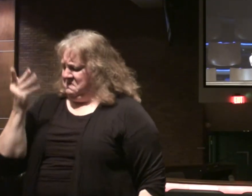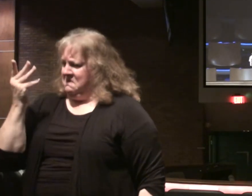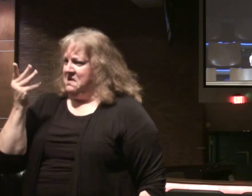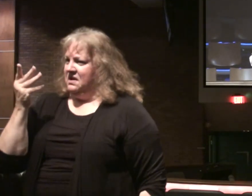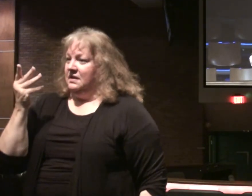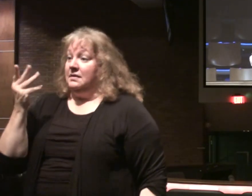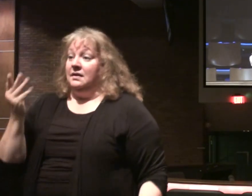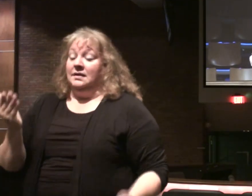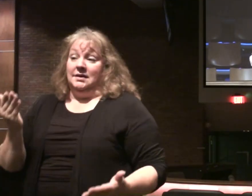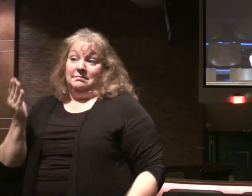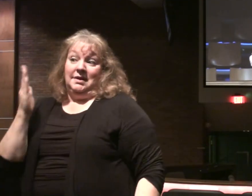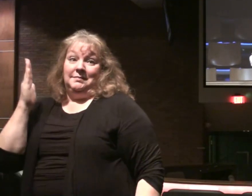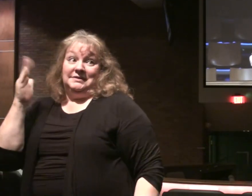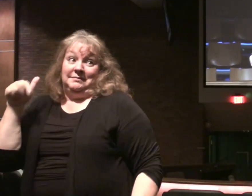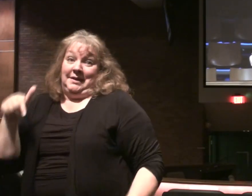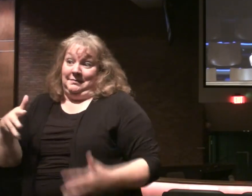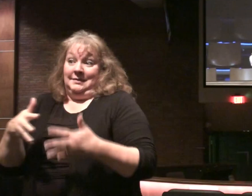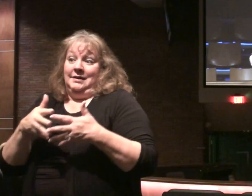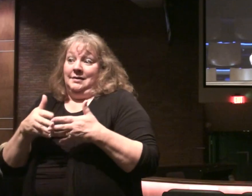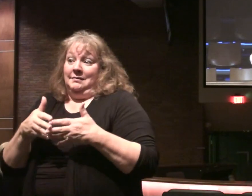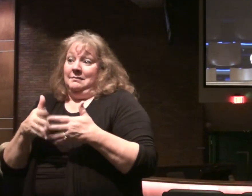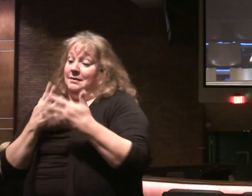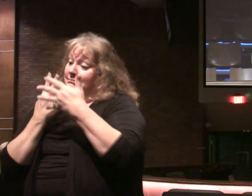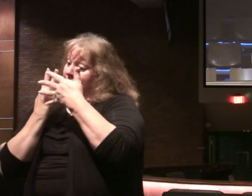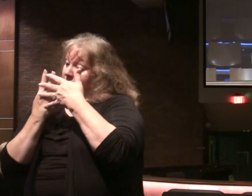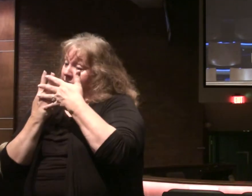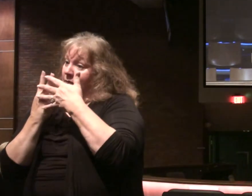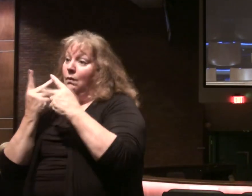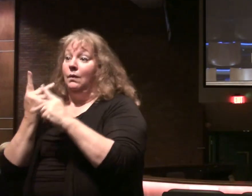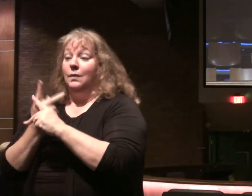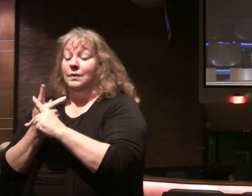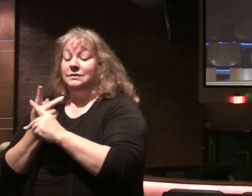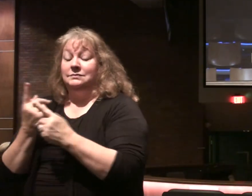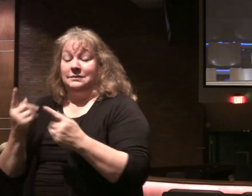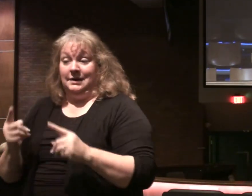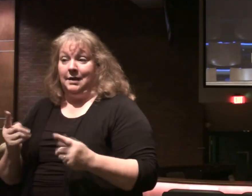And who knows. Maybe someday in this country. Prison time. Or worse.